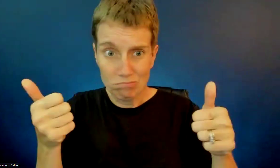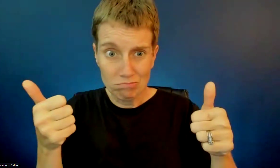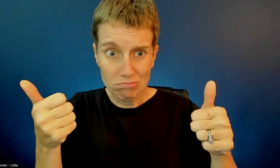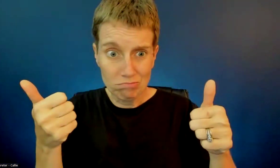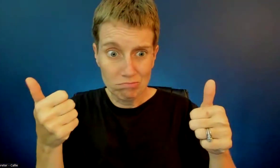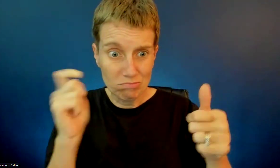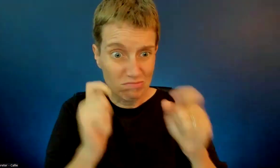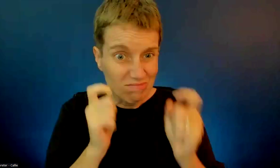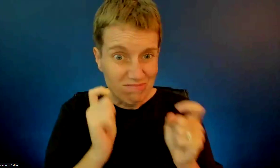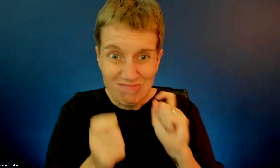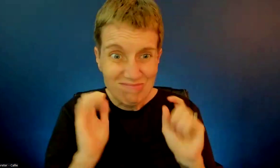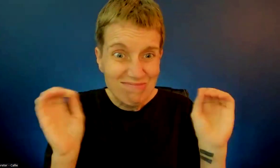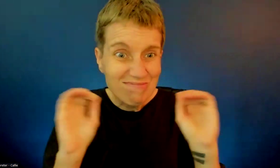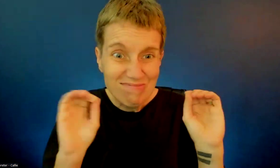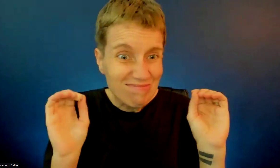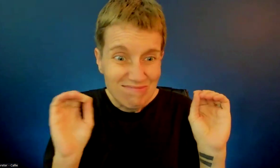Then I'm open for a motion.